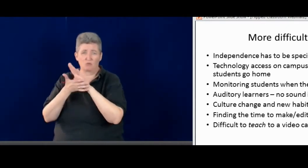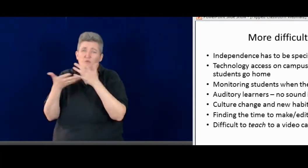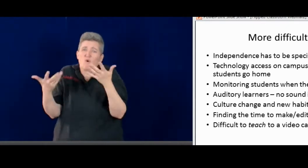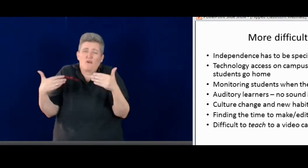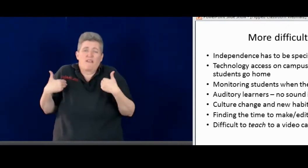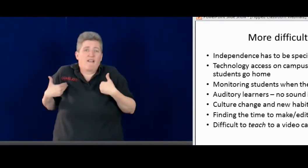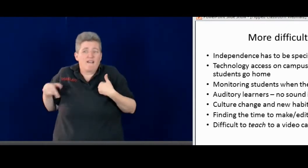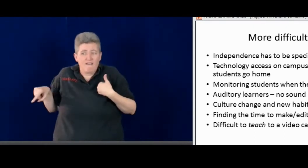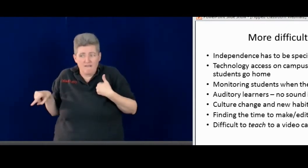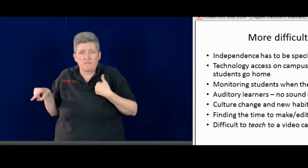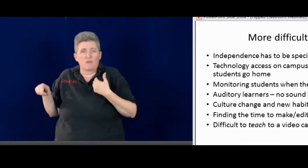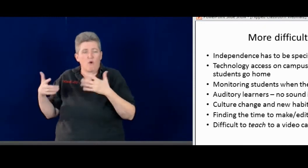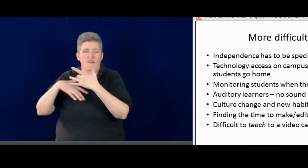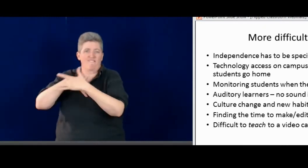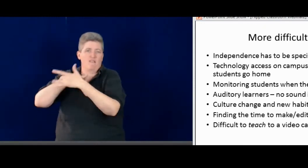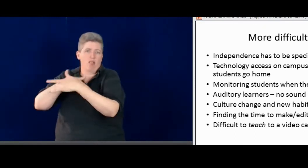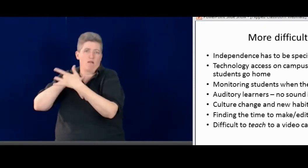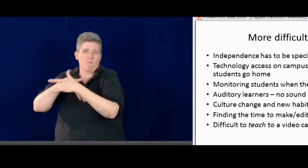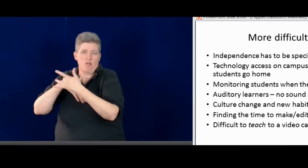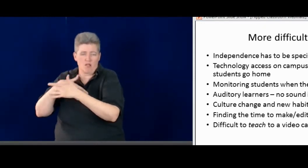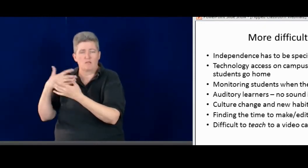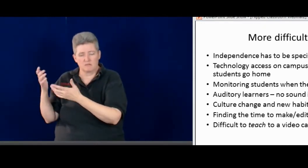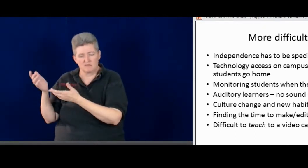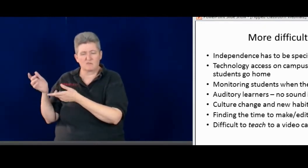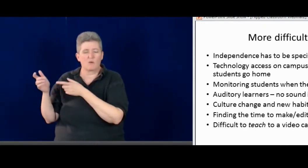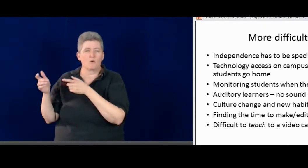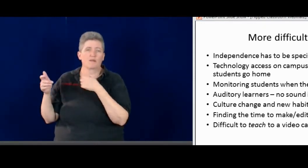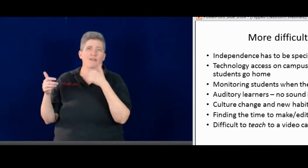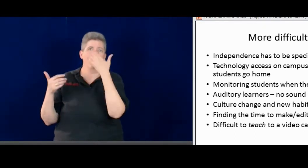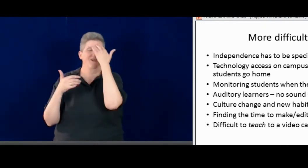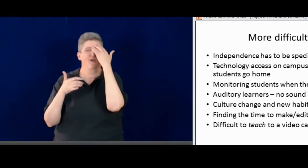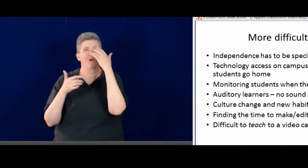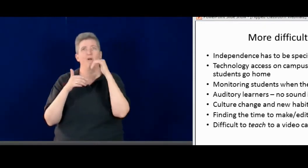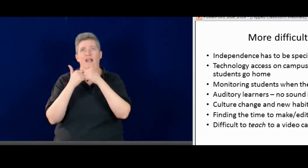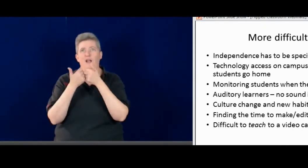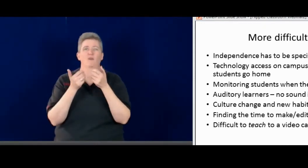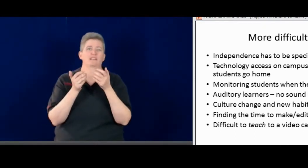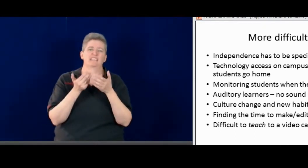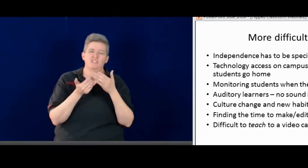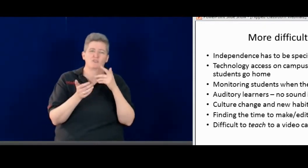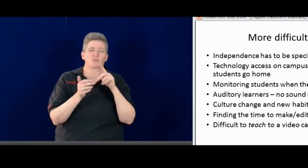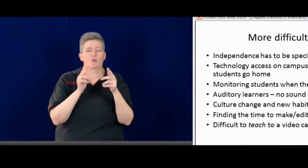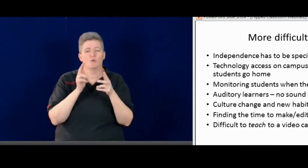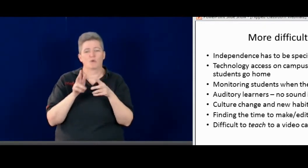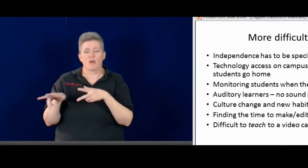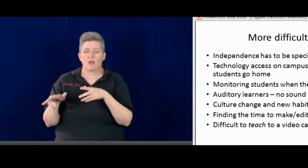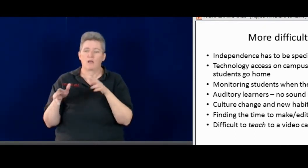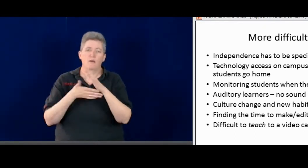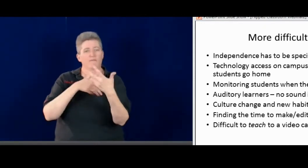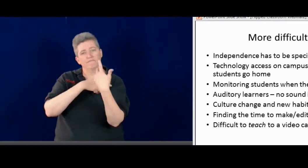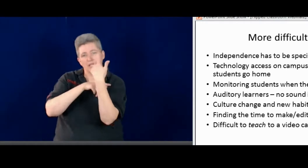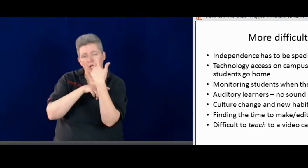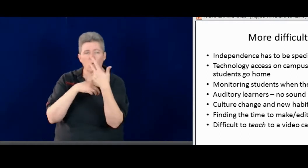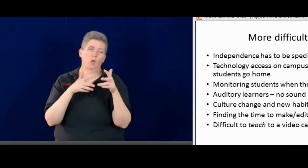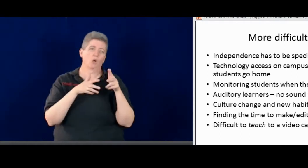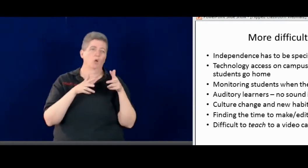And really, I have like 30 or 35 videos already available. So I know